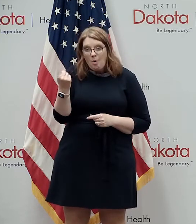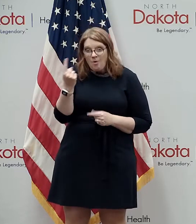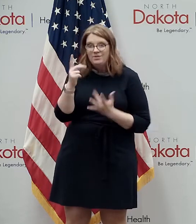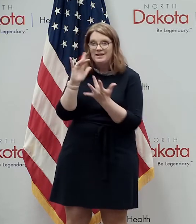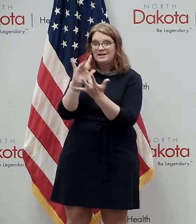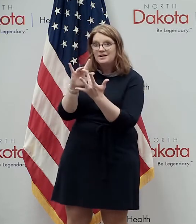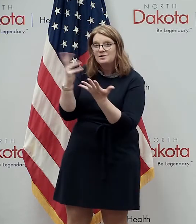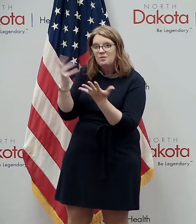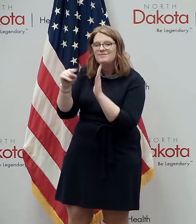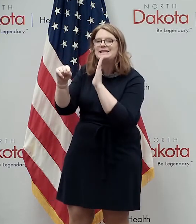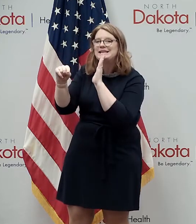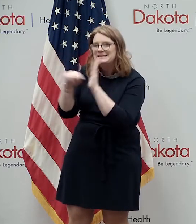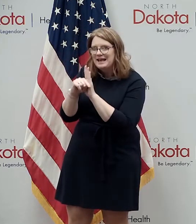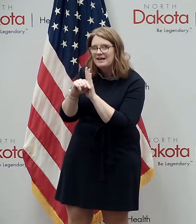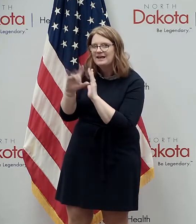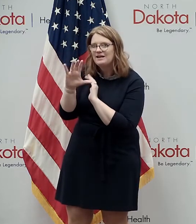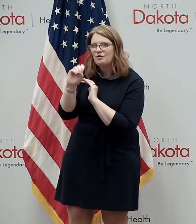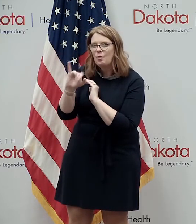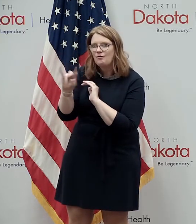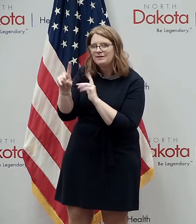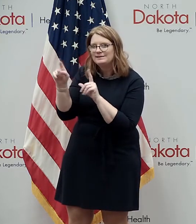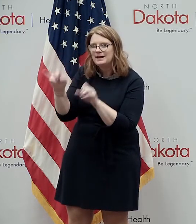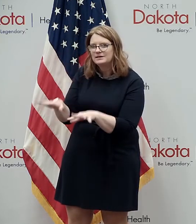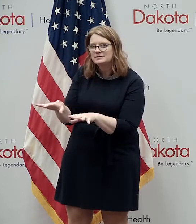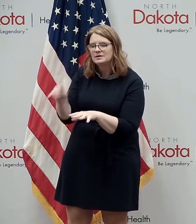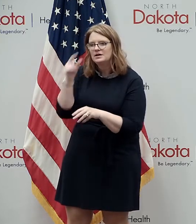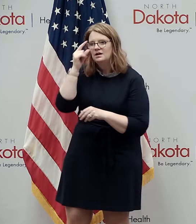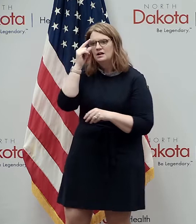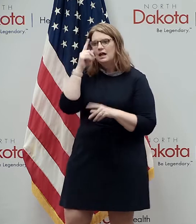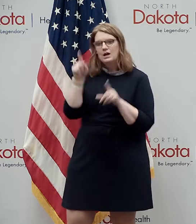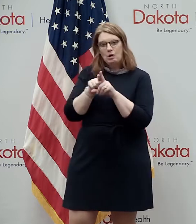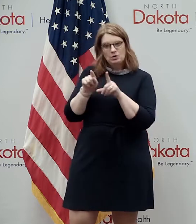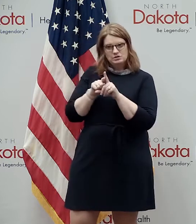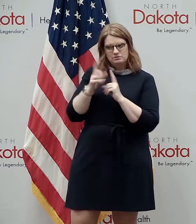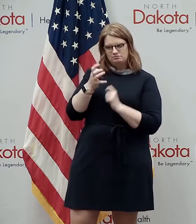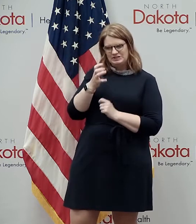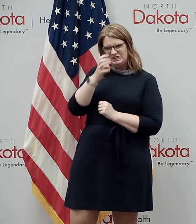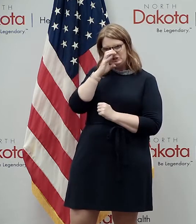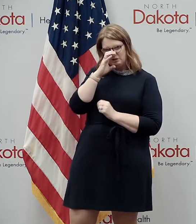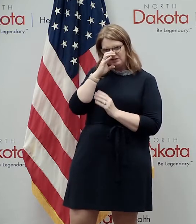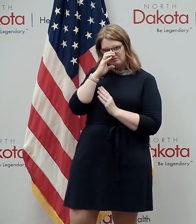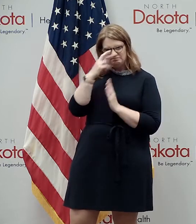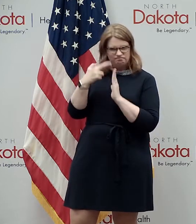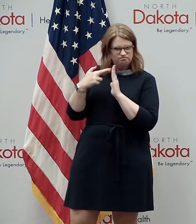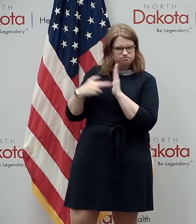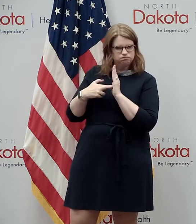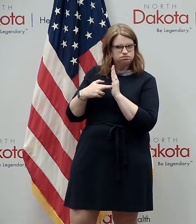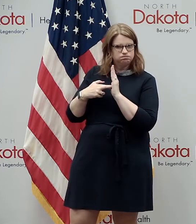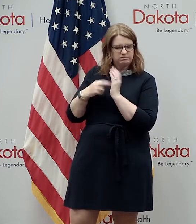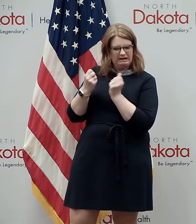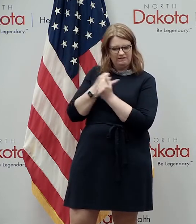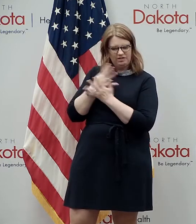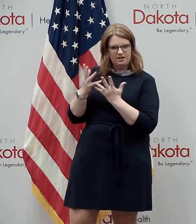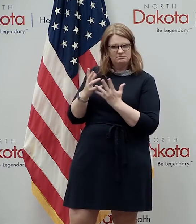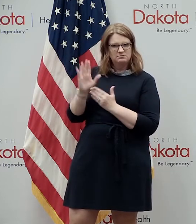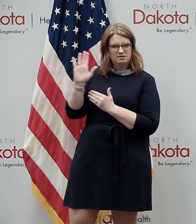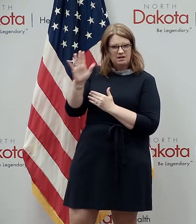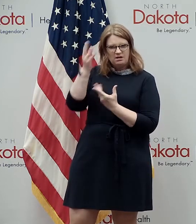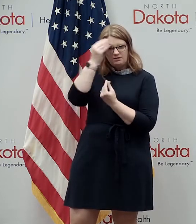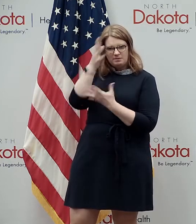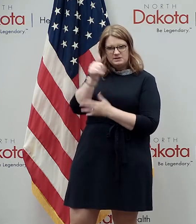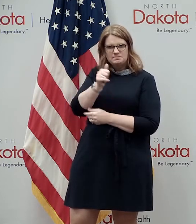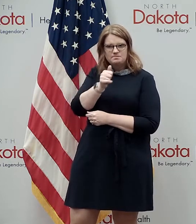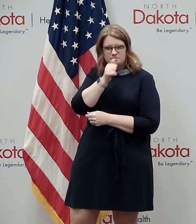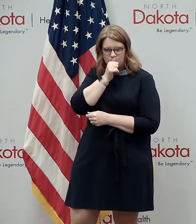negative covet 19 test results and we've got strict security measures in place and protocols to ensure that personal health information